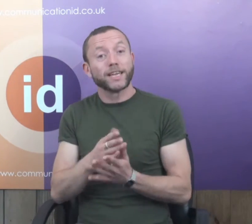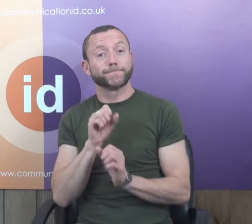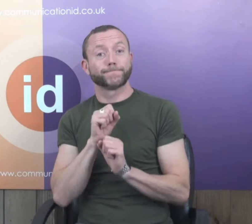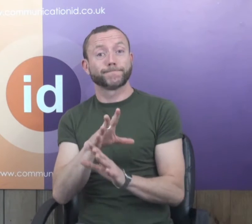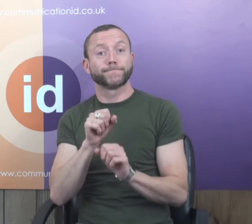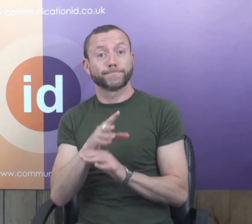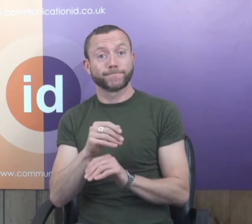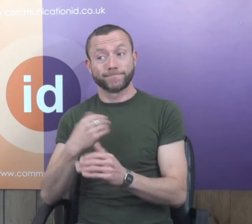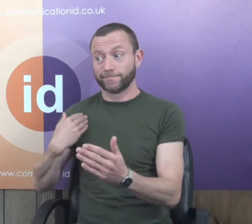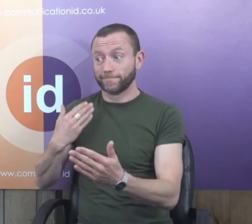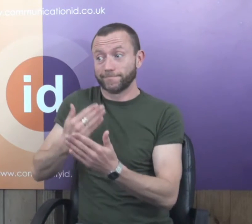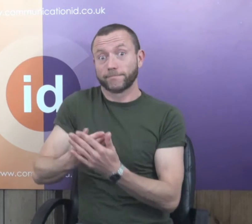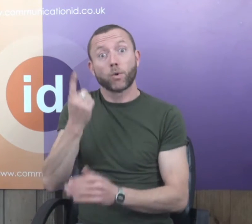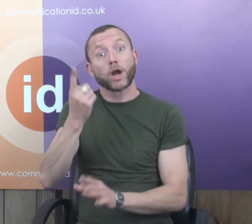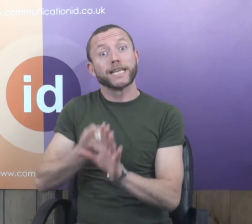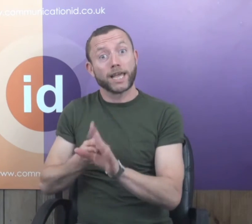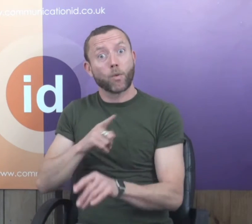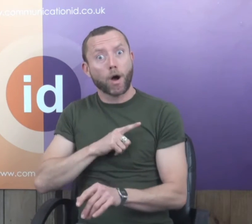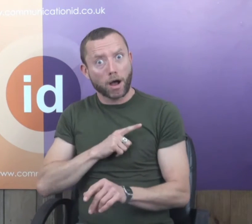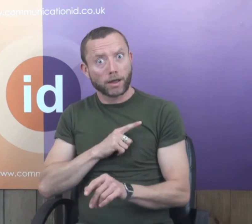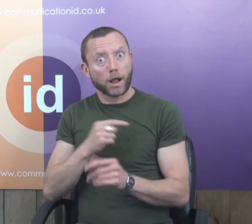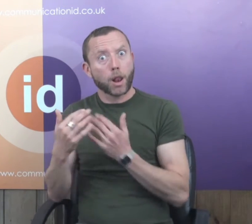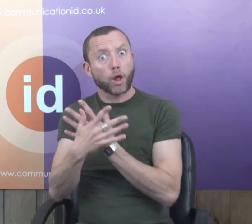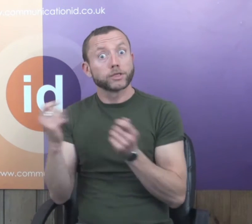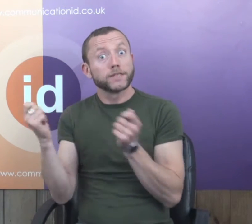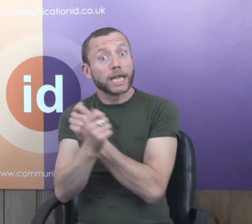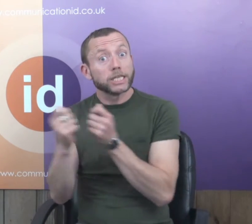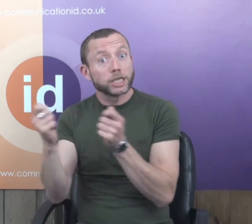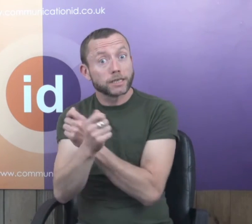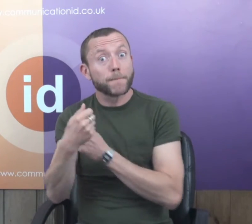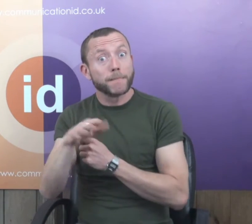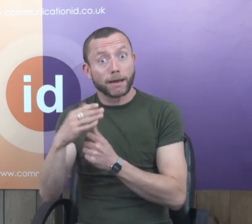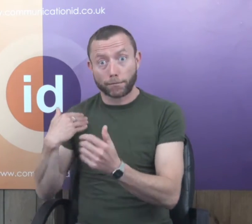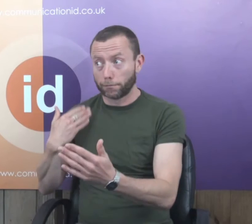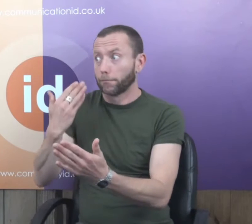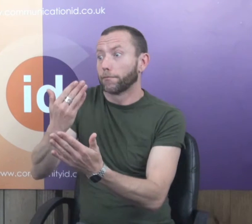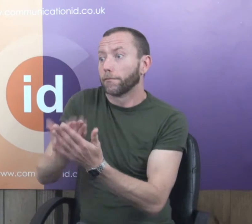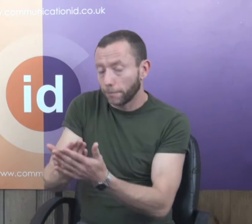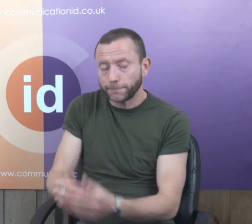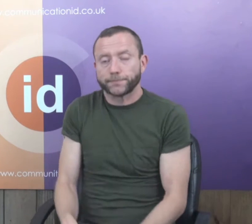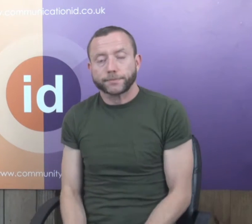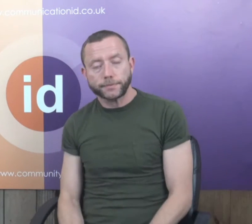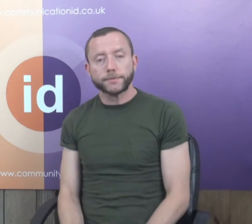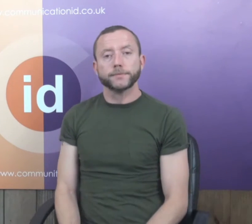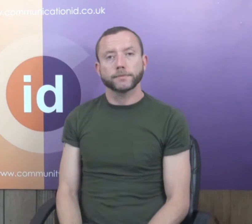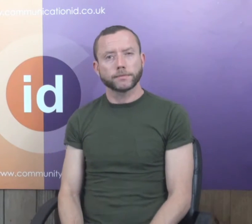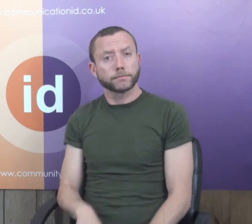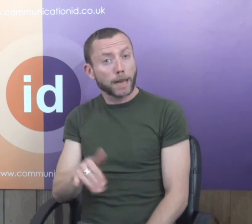reason I'm here is to give you an update on things during the last year or so because there's been a lot of big changes that have taken place during that time.